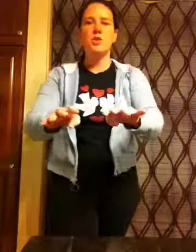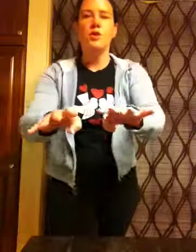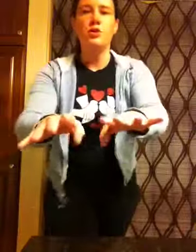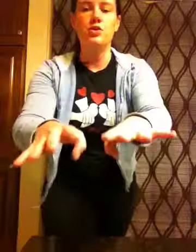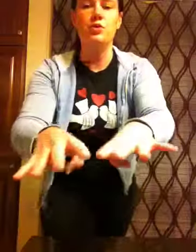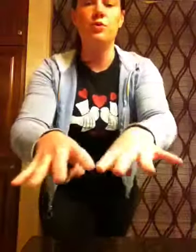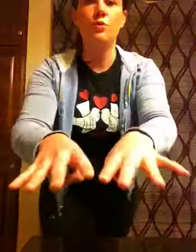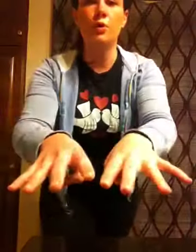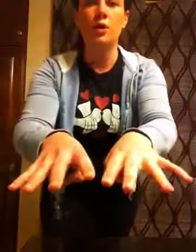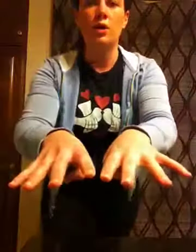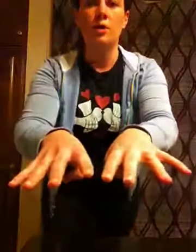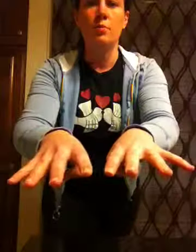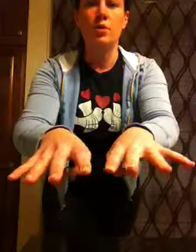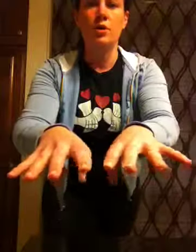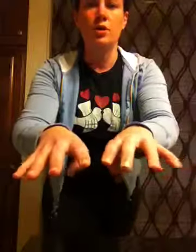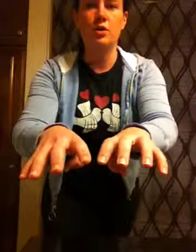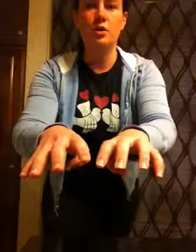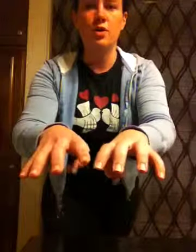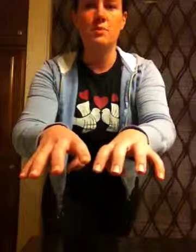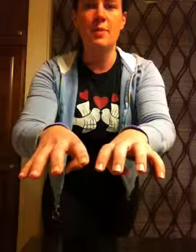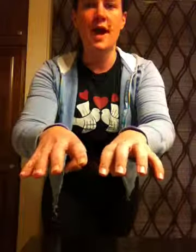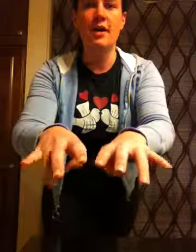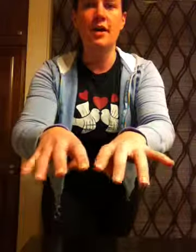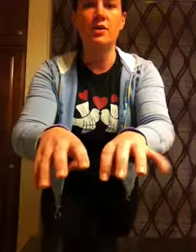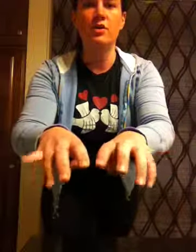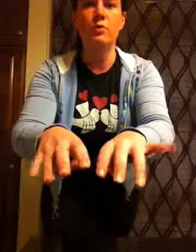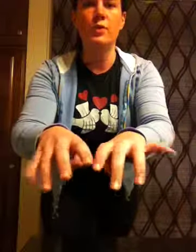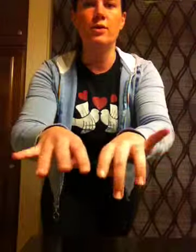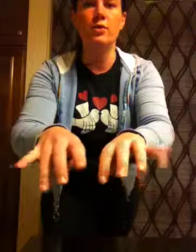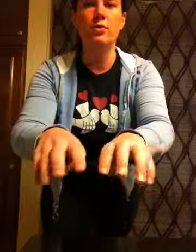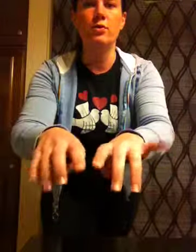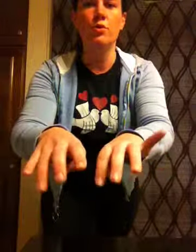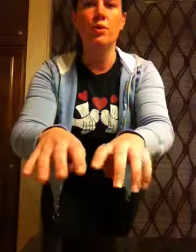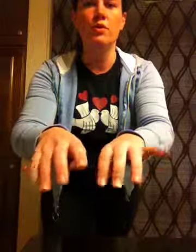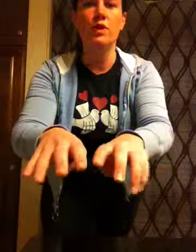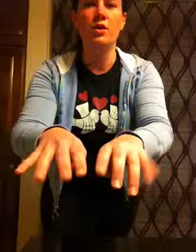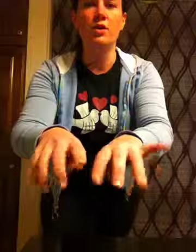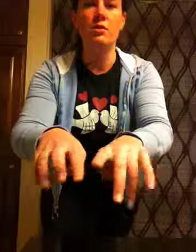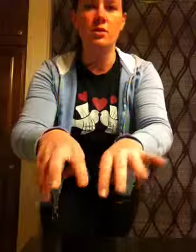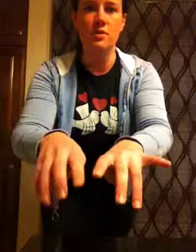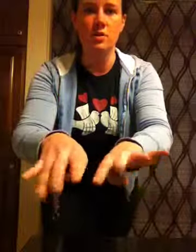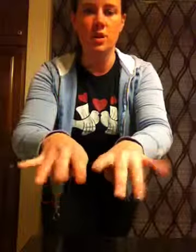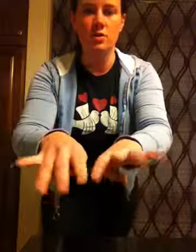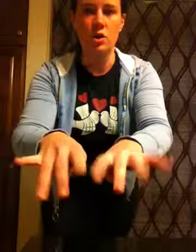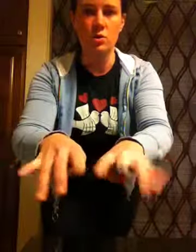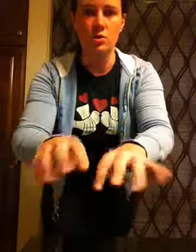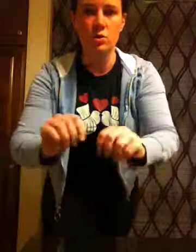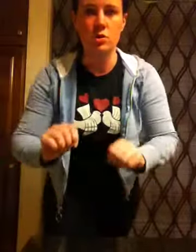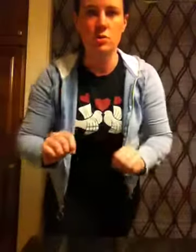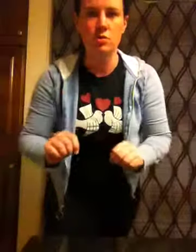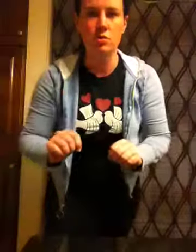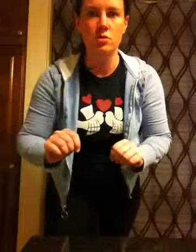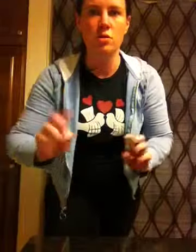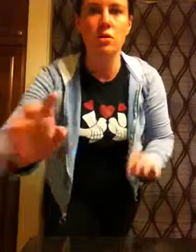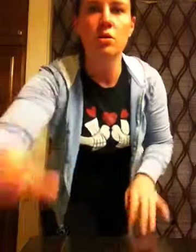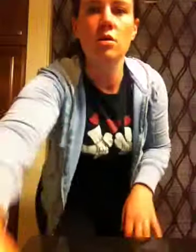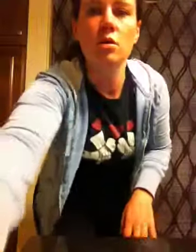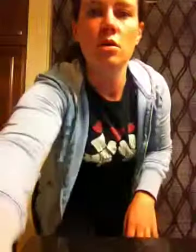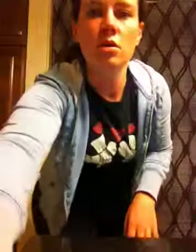you put your thumbs back and you wiggle your fingers as if they are toes. Double dos. For